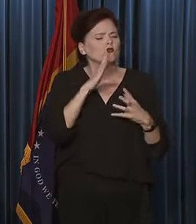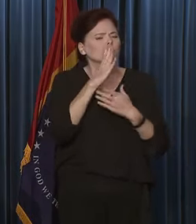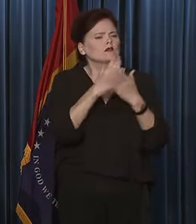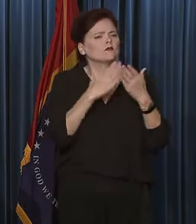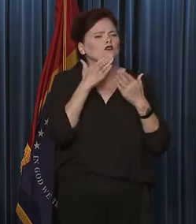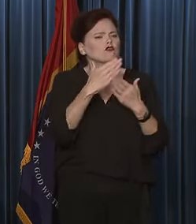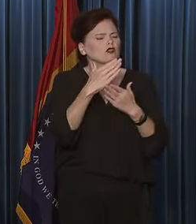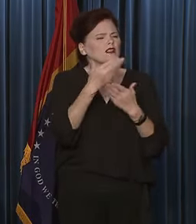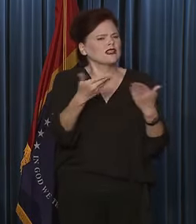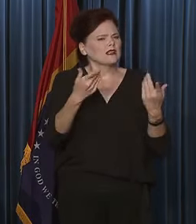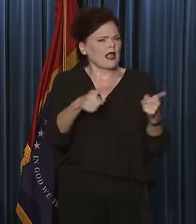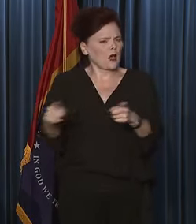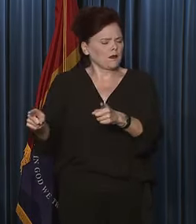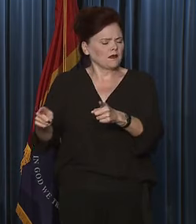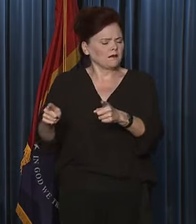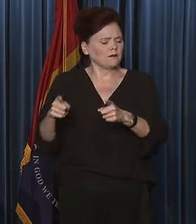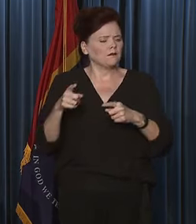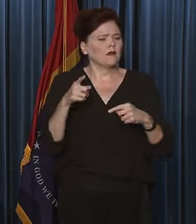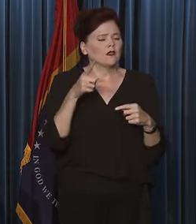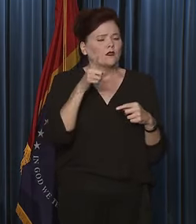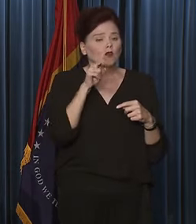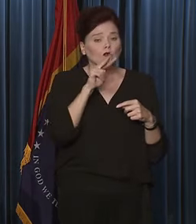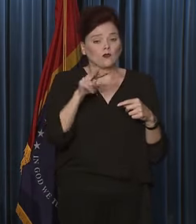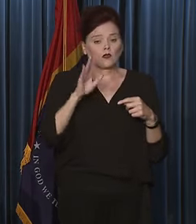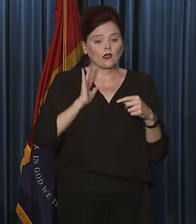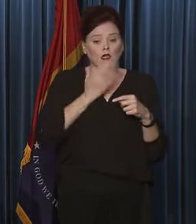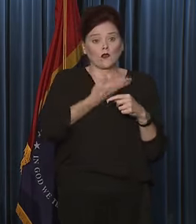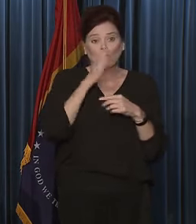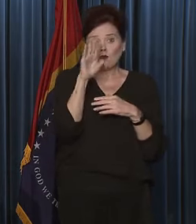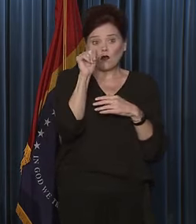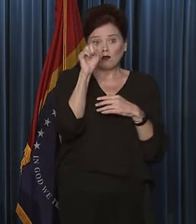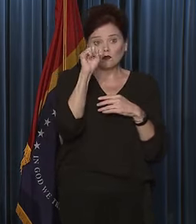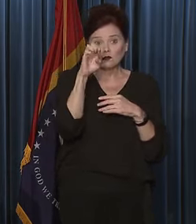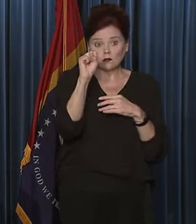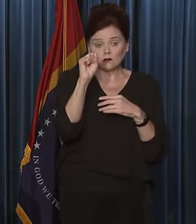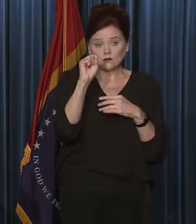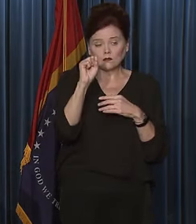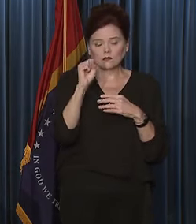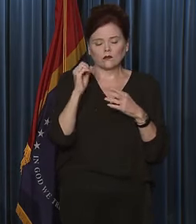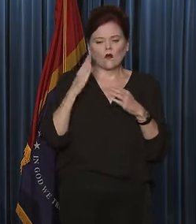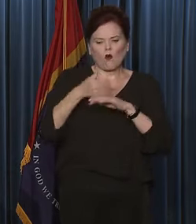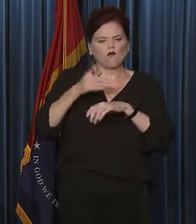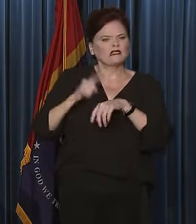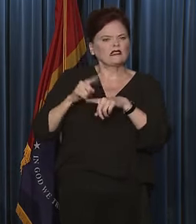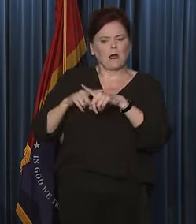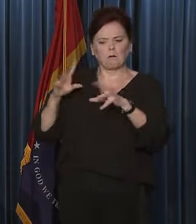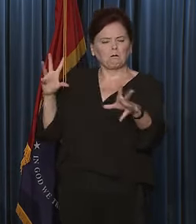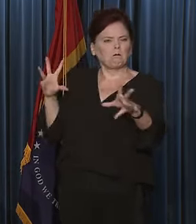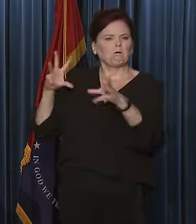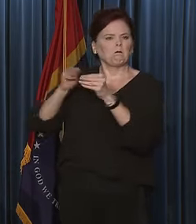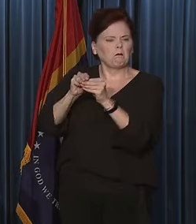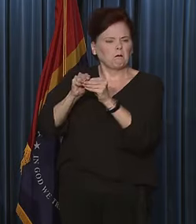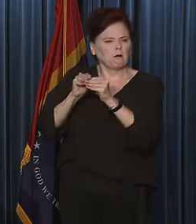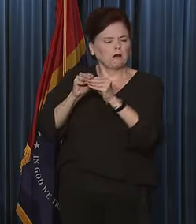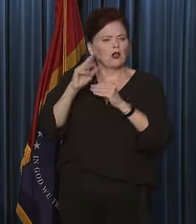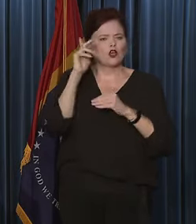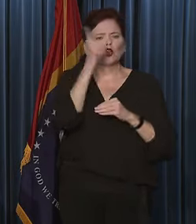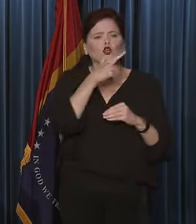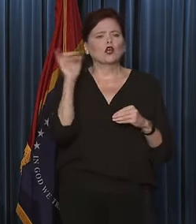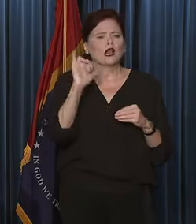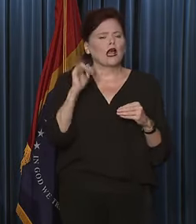seeing right now. Number one, when you look at our cases over time, it looks like we are beginning to plateau.